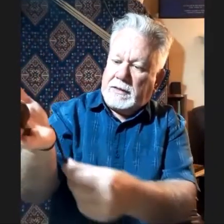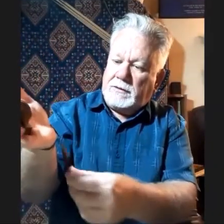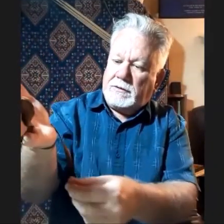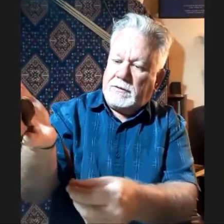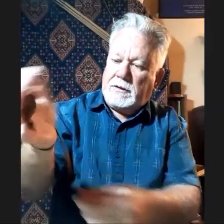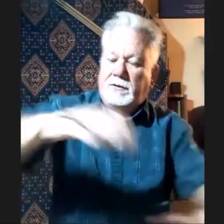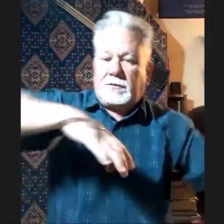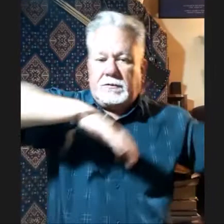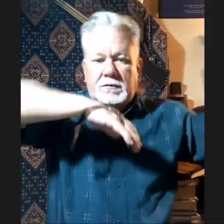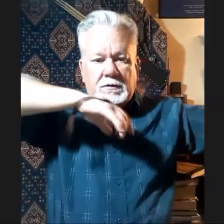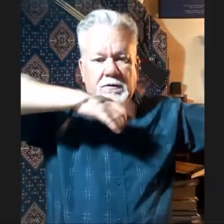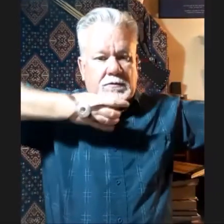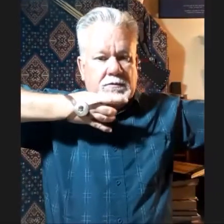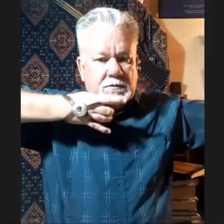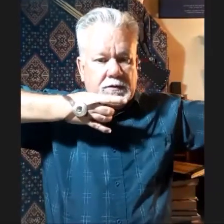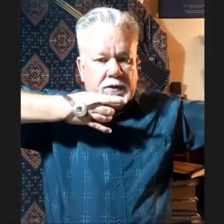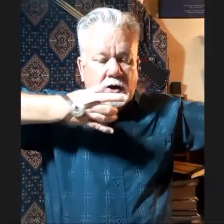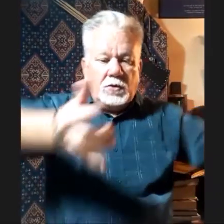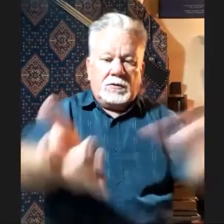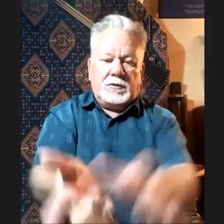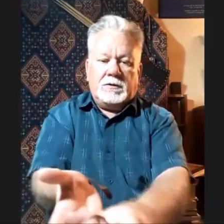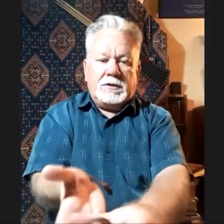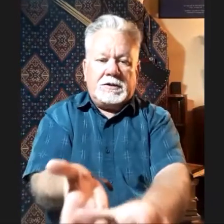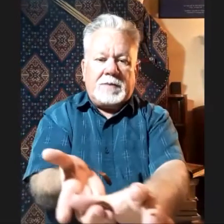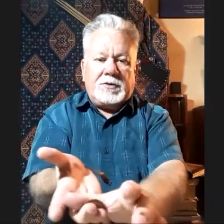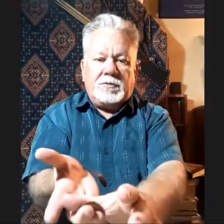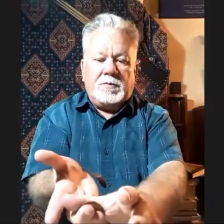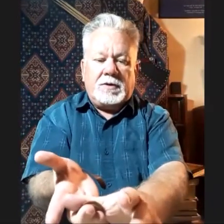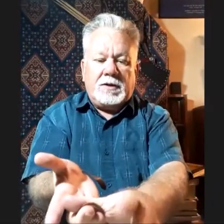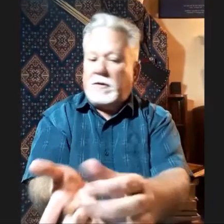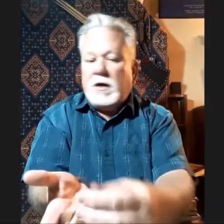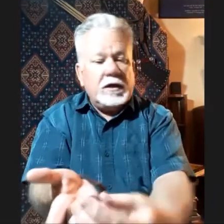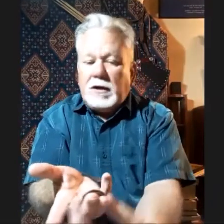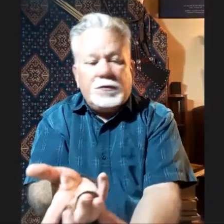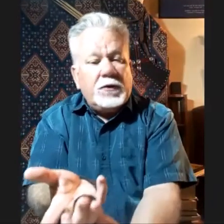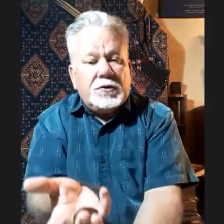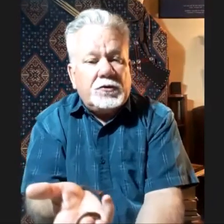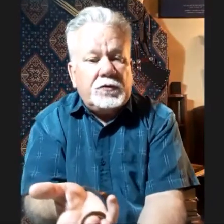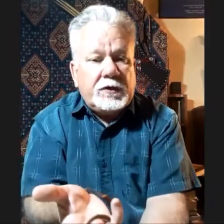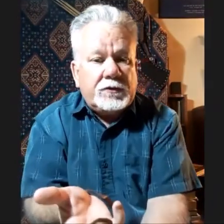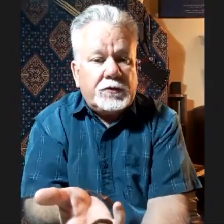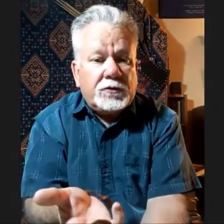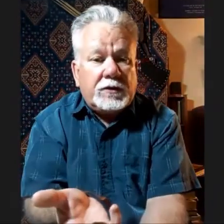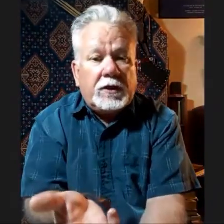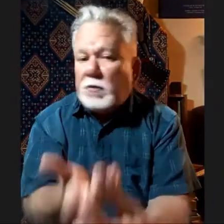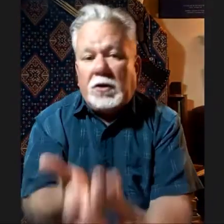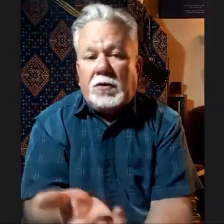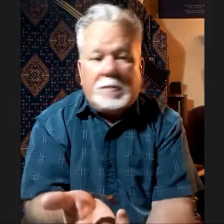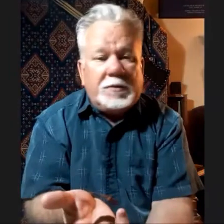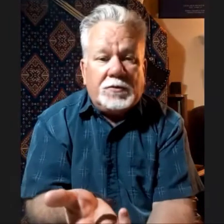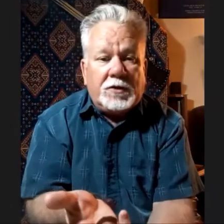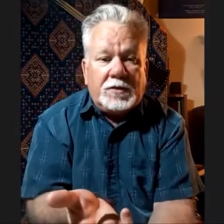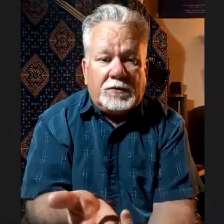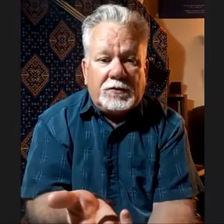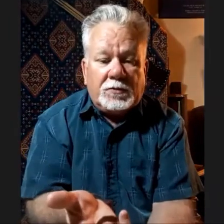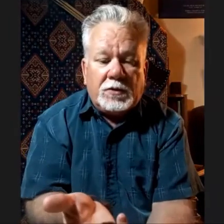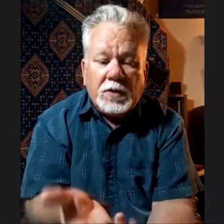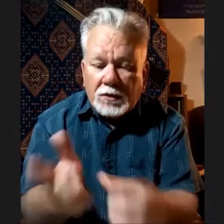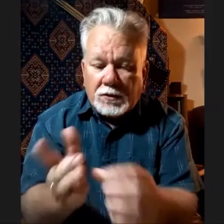And it's, it holds the tab in the right place. If there were two finger stools there, it would hold them in the right place as well. The